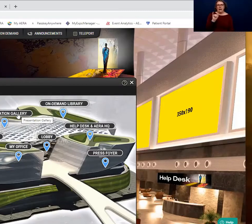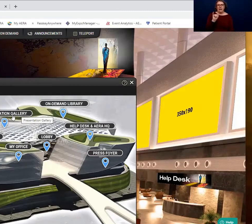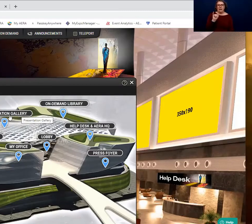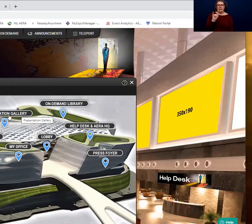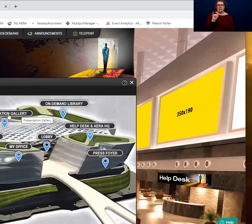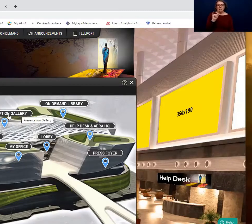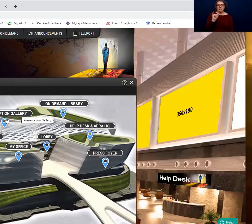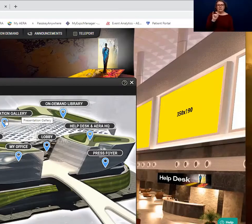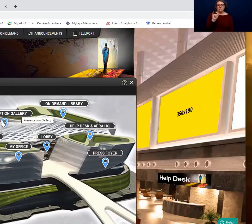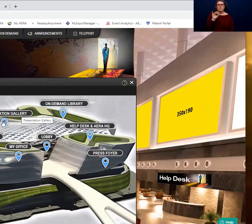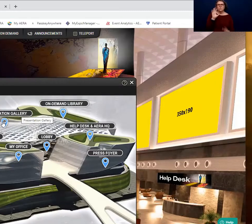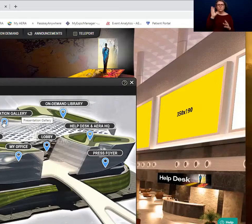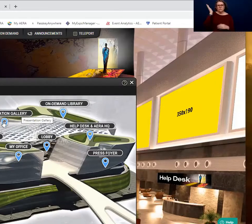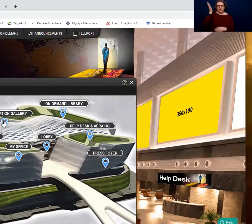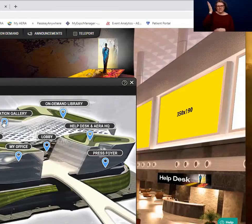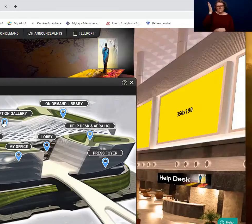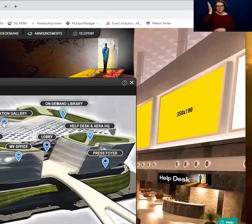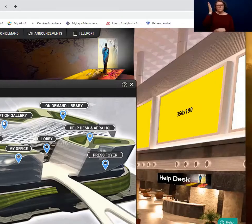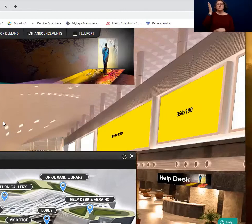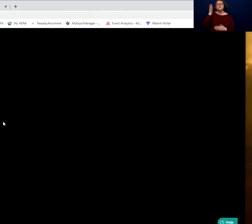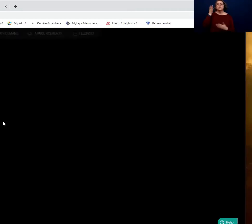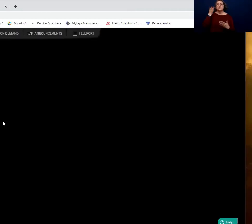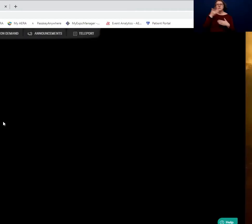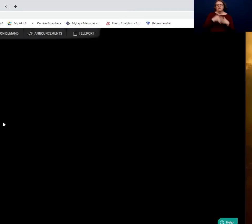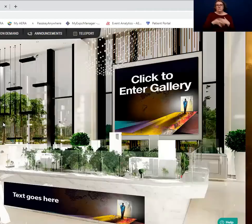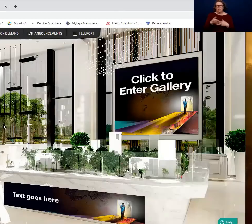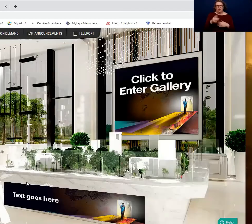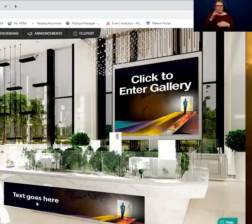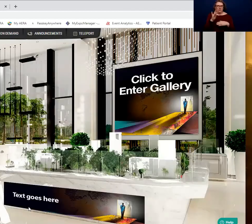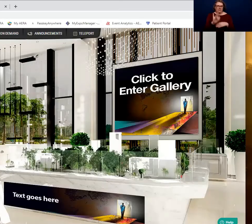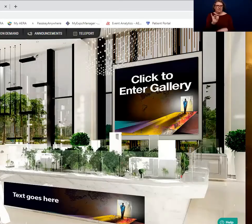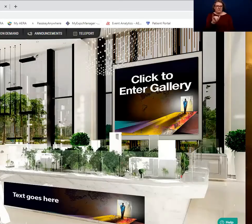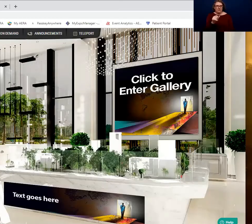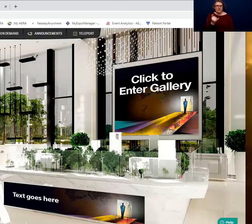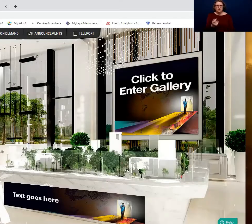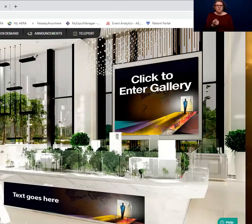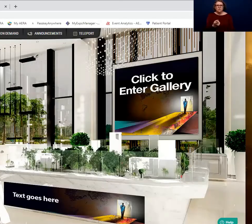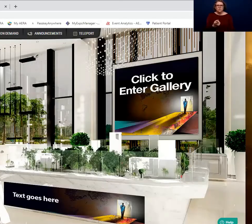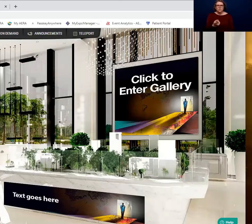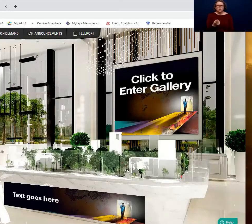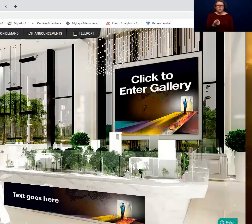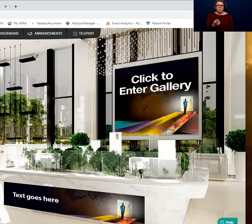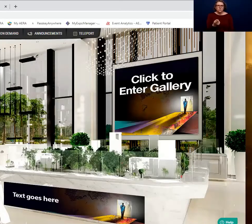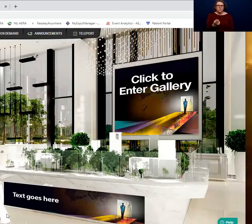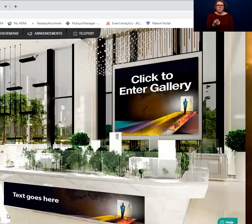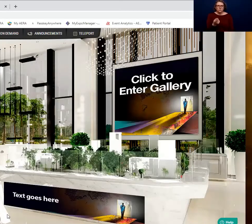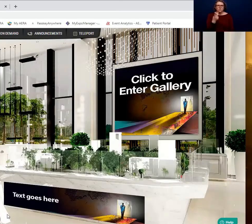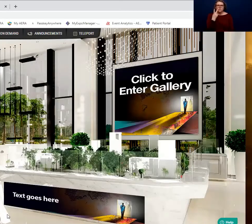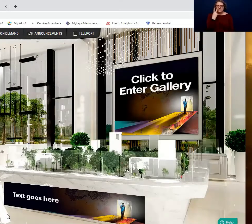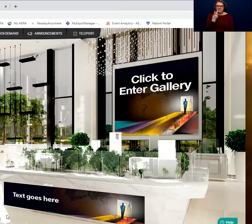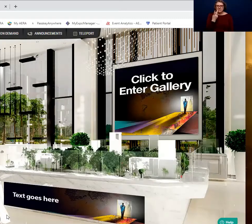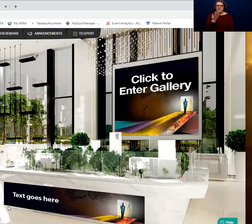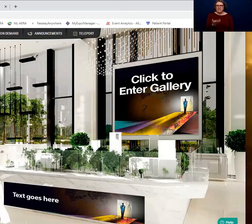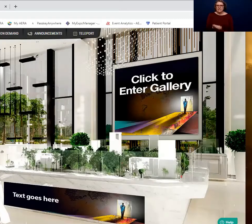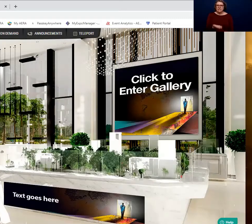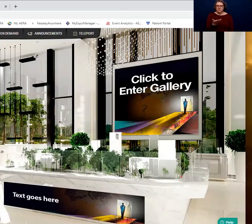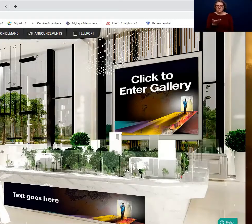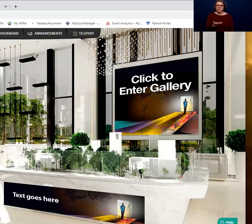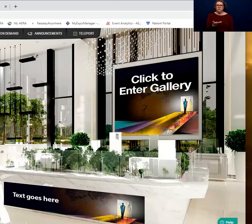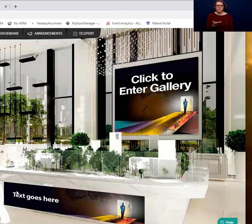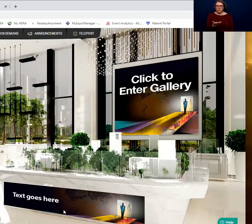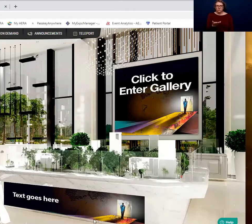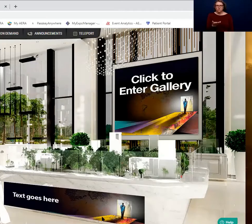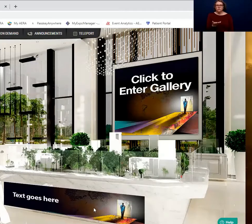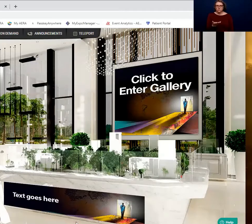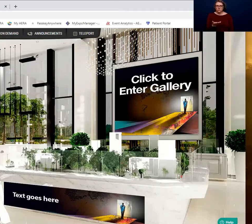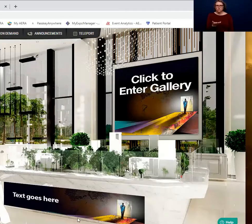can access them from there. We're going to go ahead and click on that for a second. You'll come in. You can see that we have a little bit of